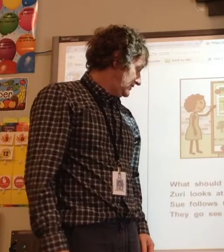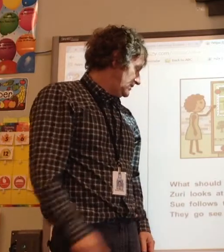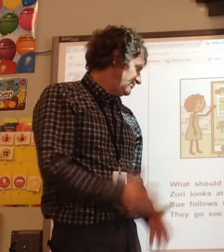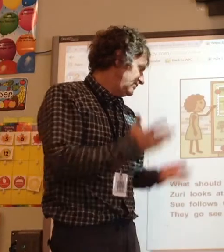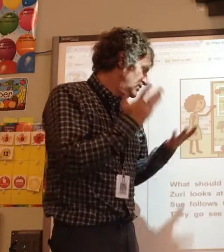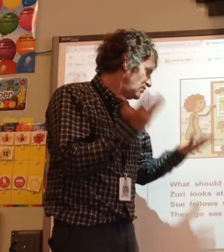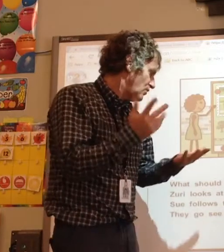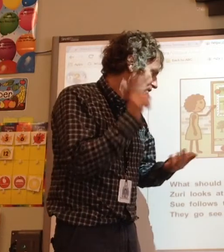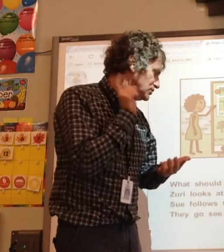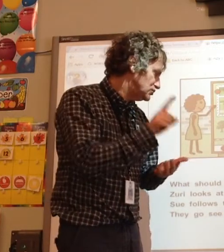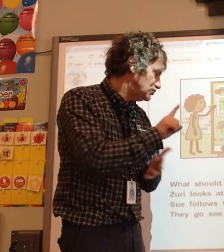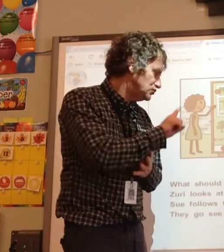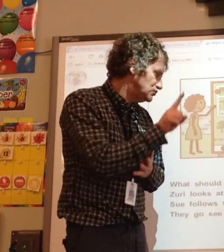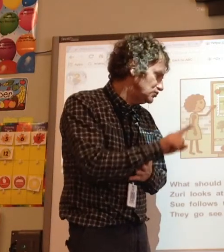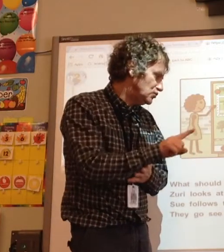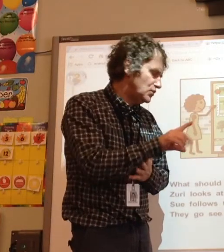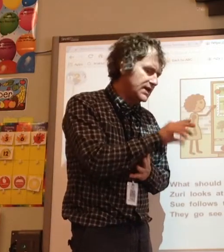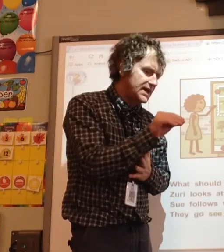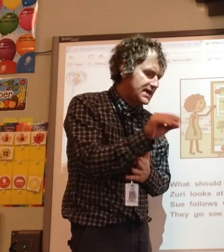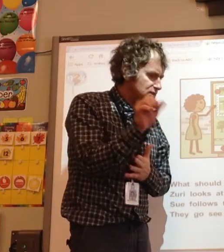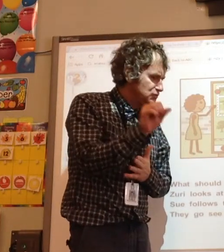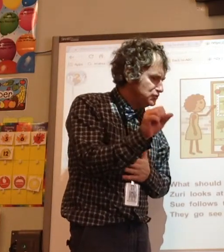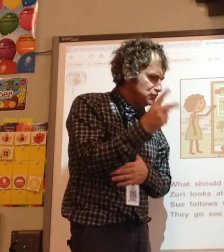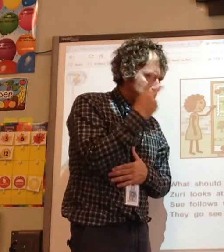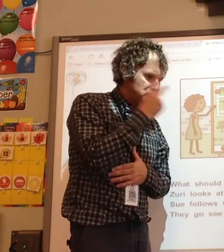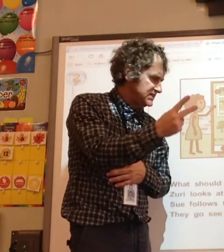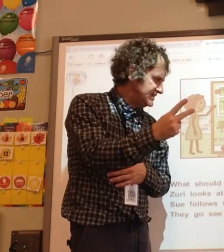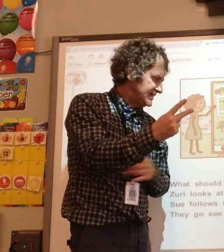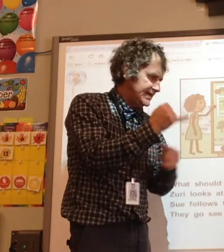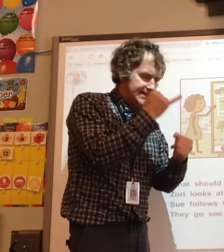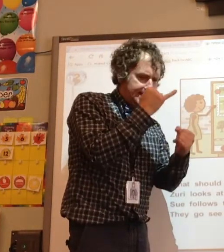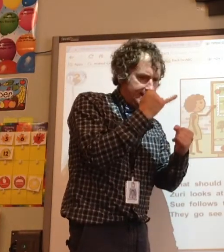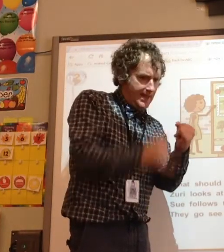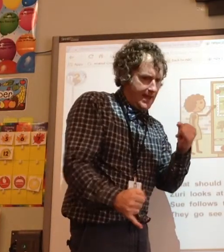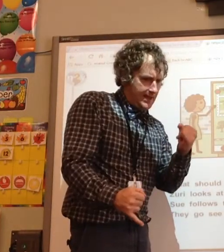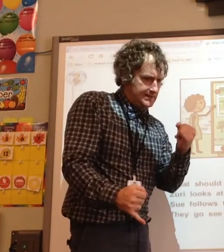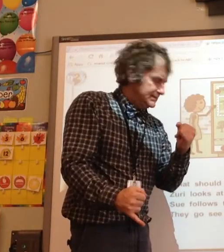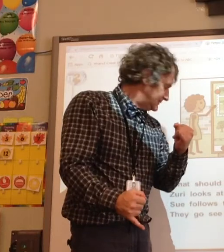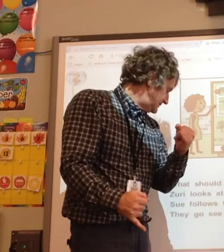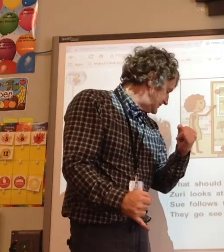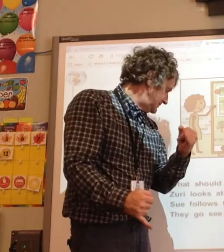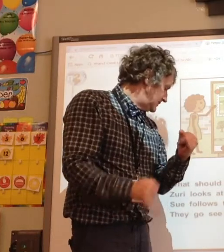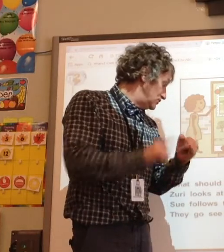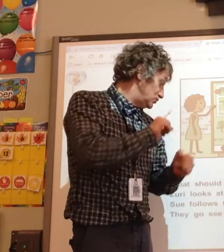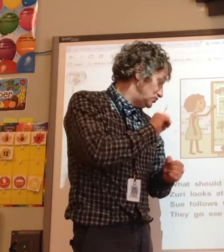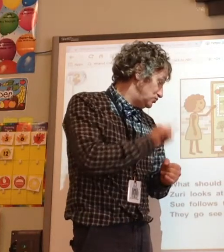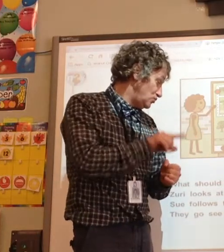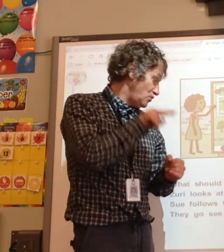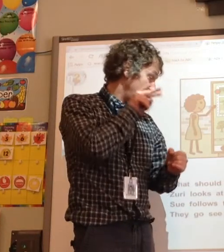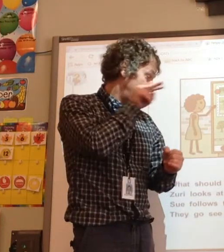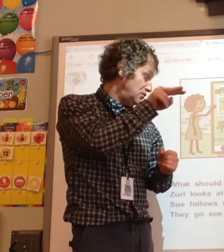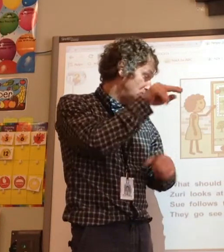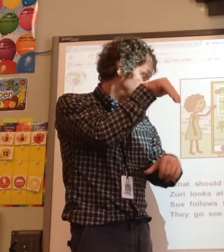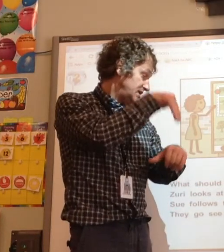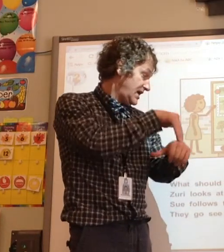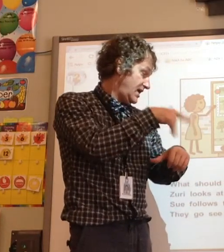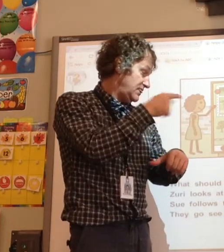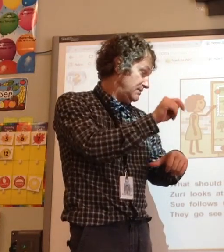What should Zuri and Sue see last? Zuri looks at the